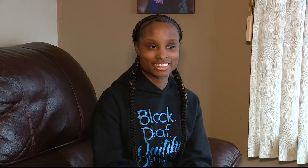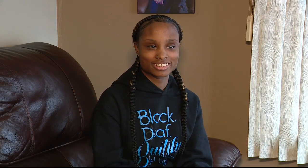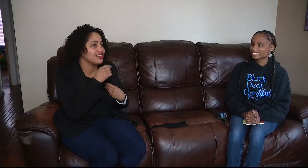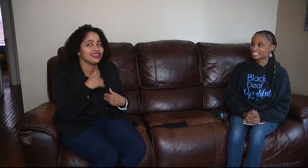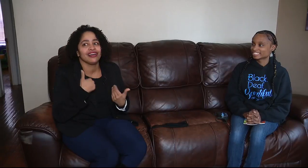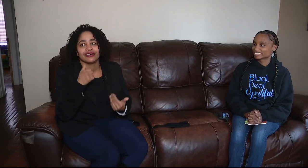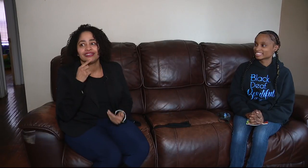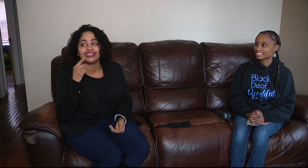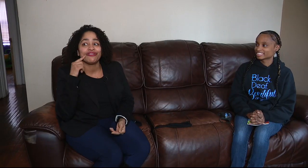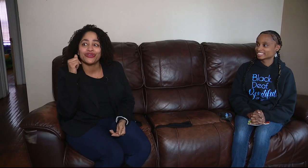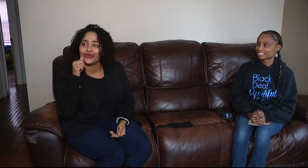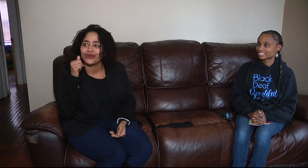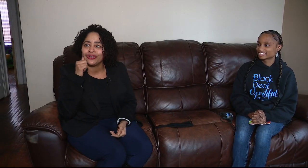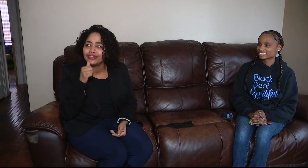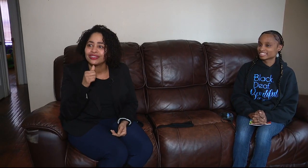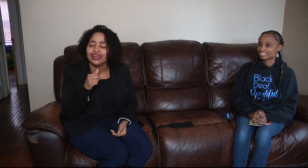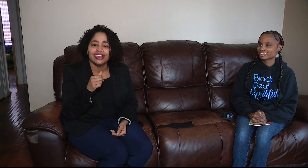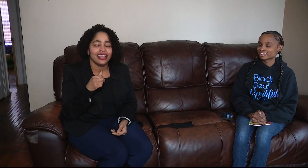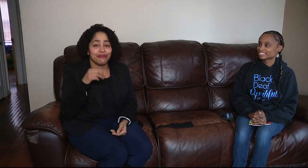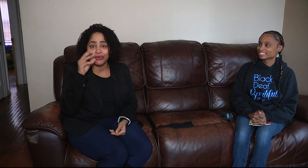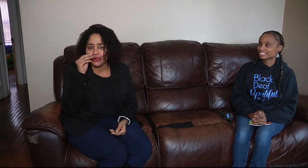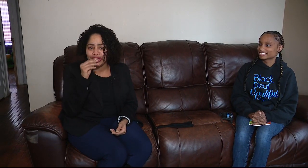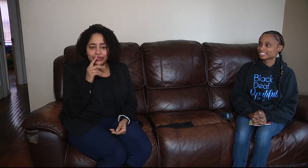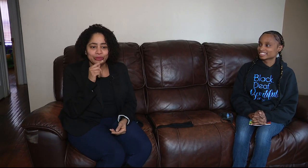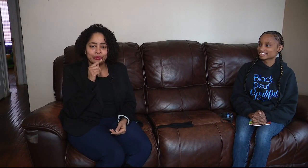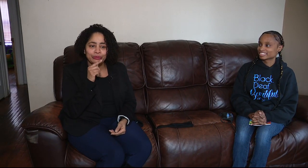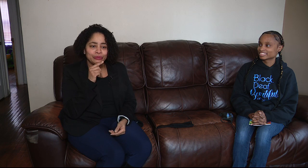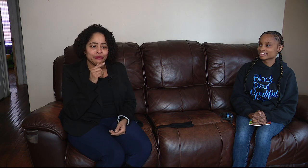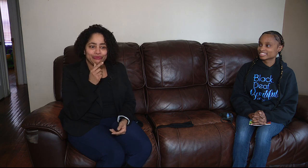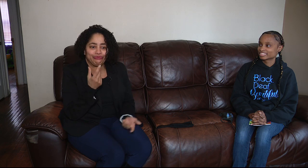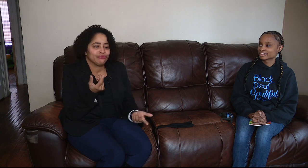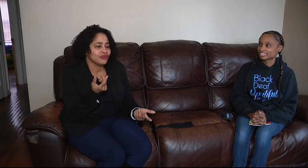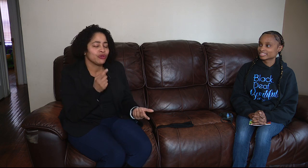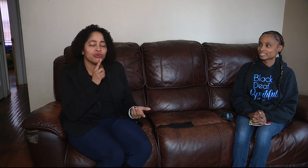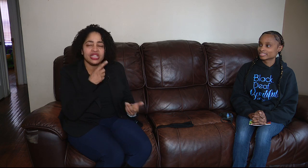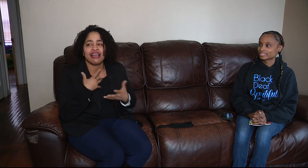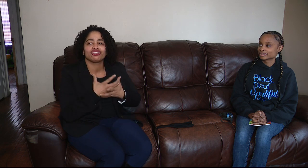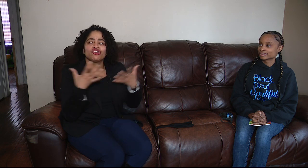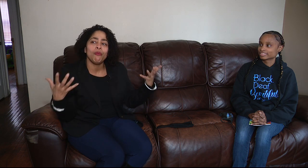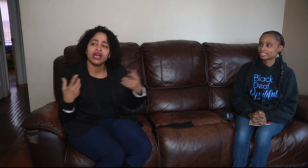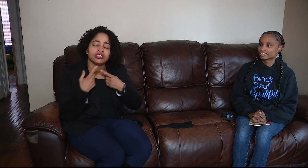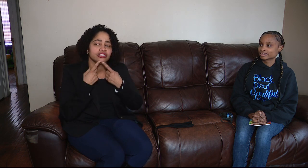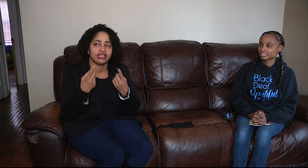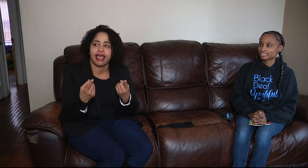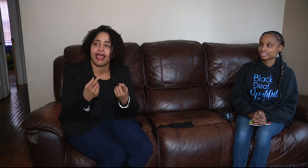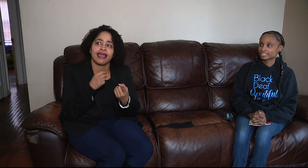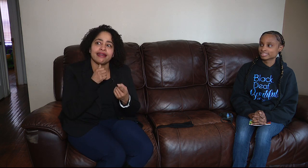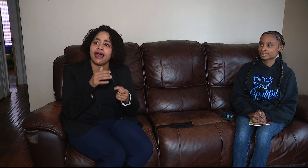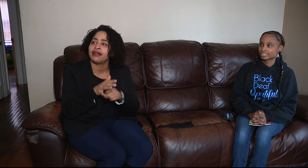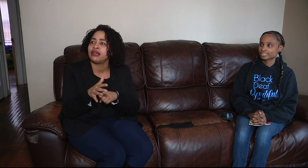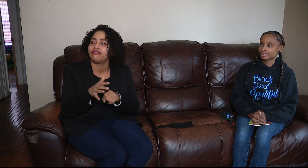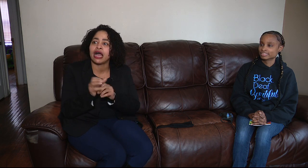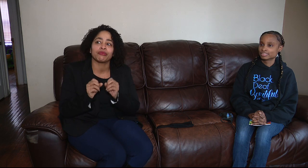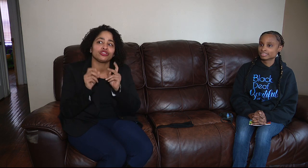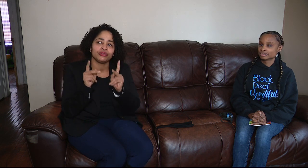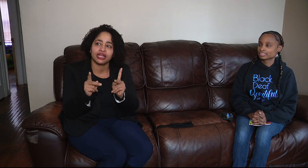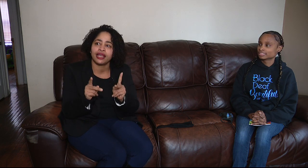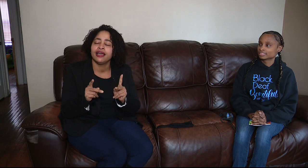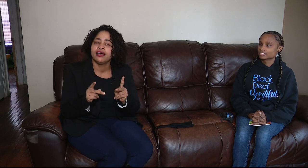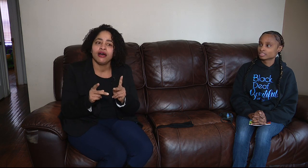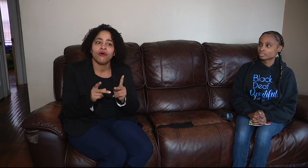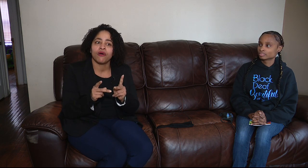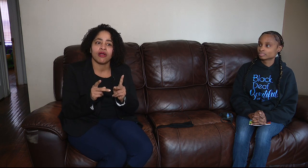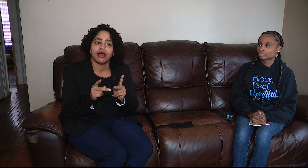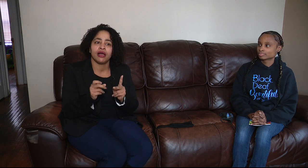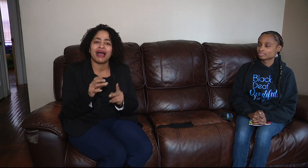all the other young deaf girls and boys who really have so much to say and not enough opportunity